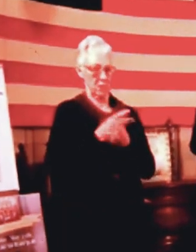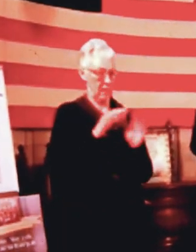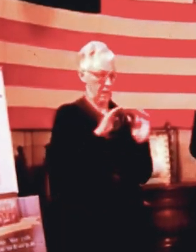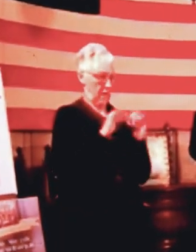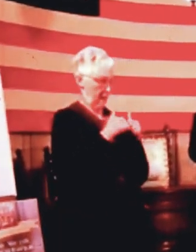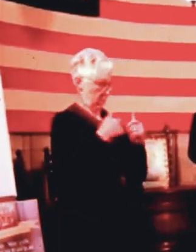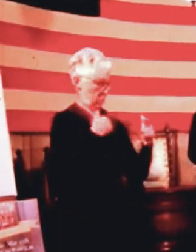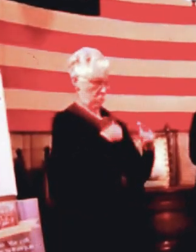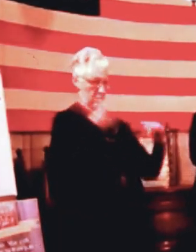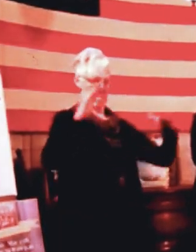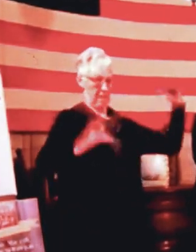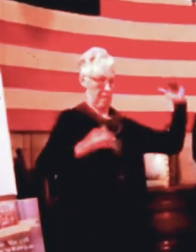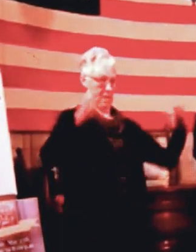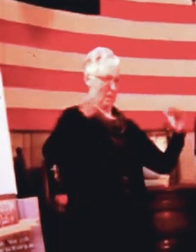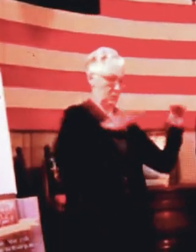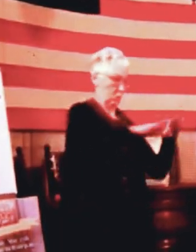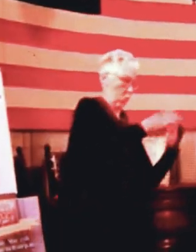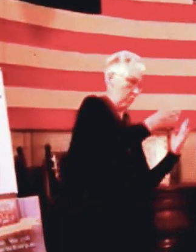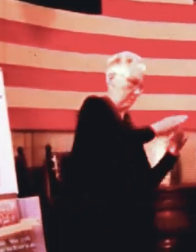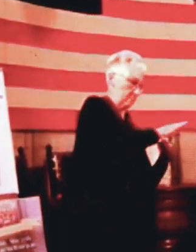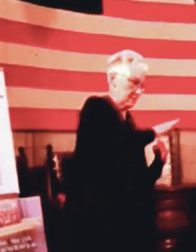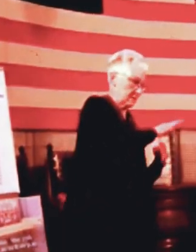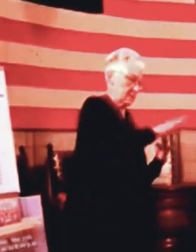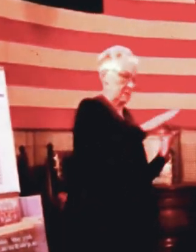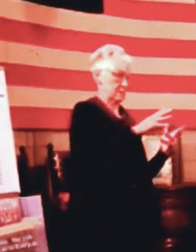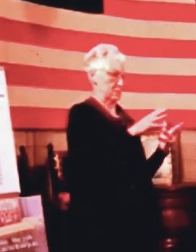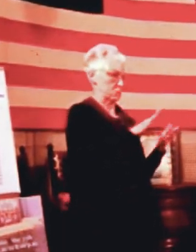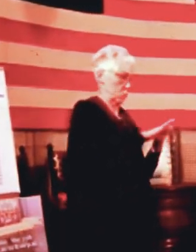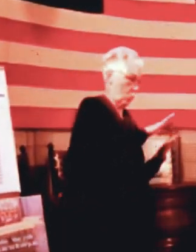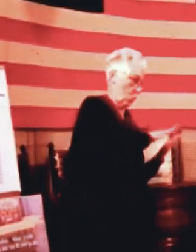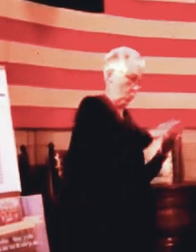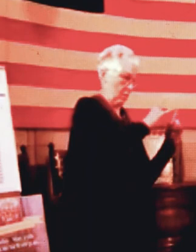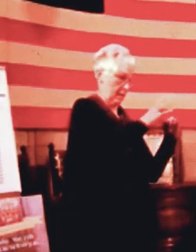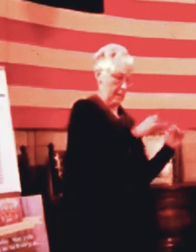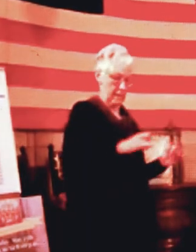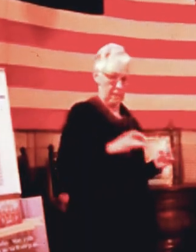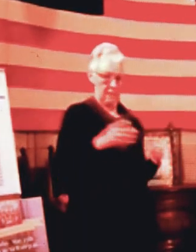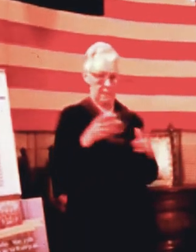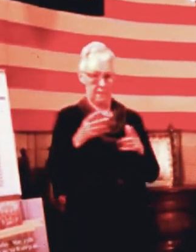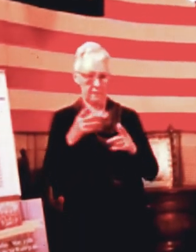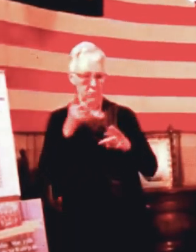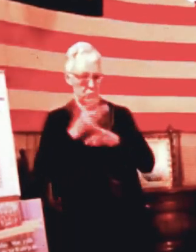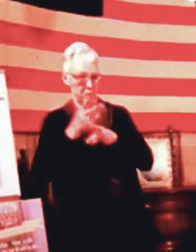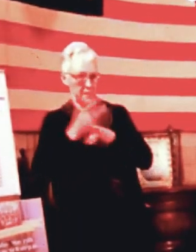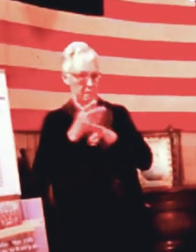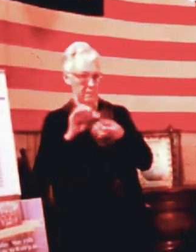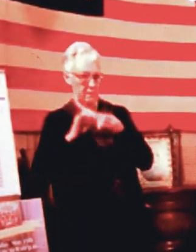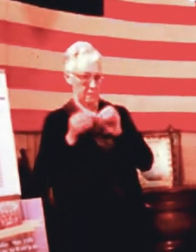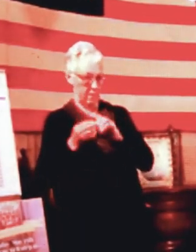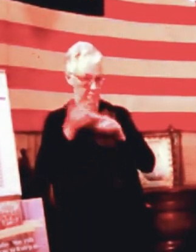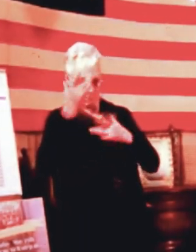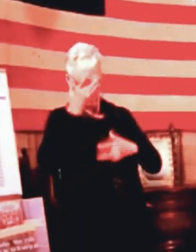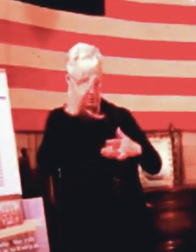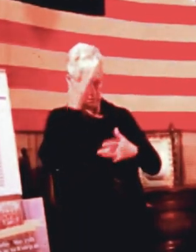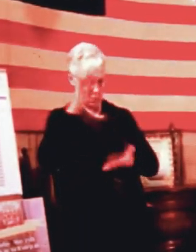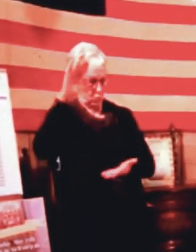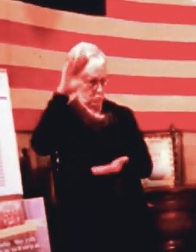manage that here within our state. And that's what we're working on right now is we're focusing on what is the best speed.